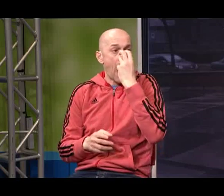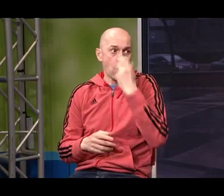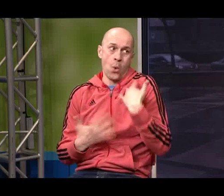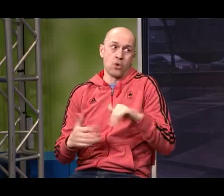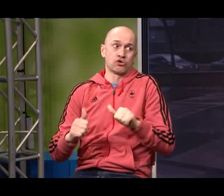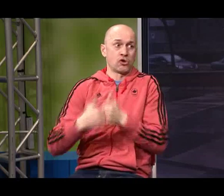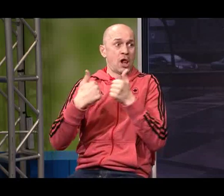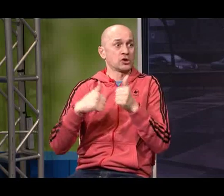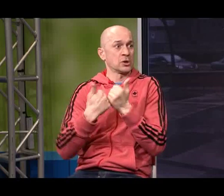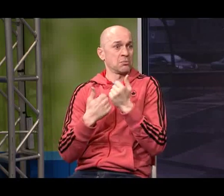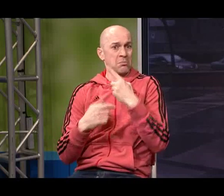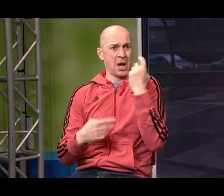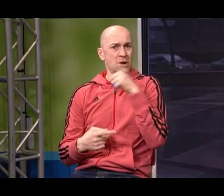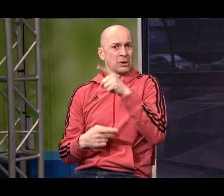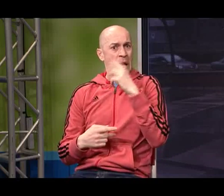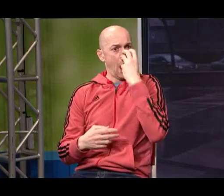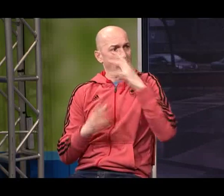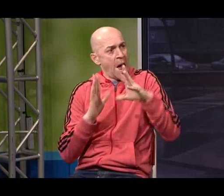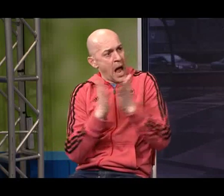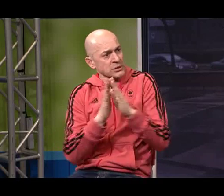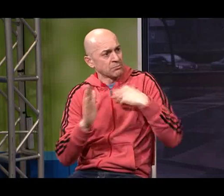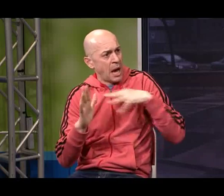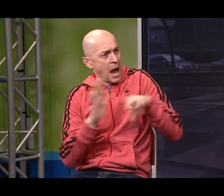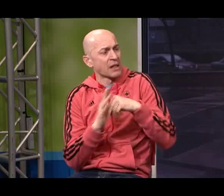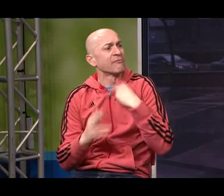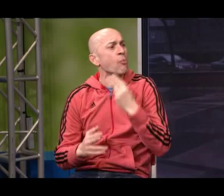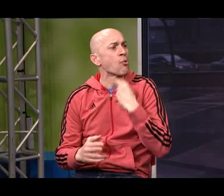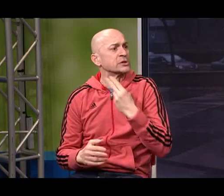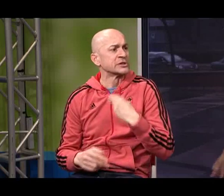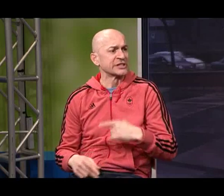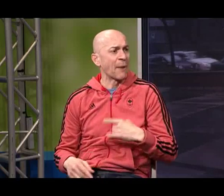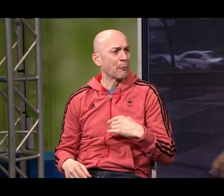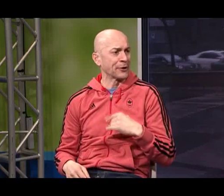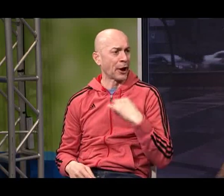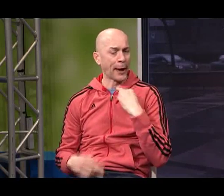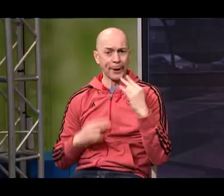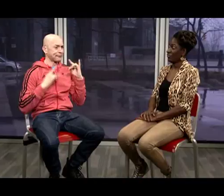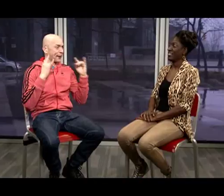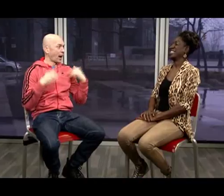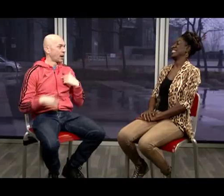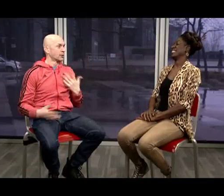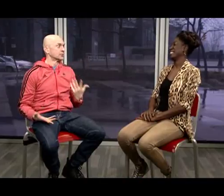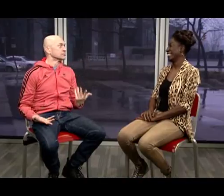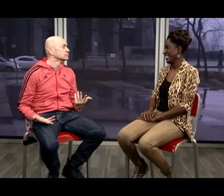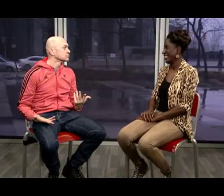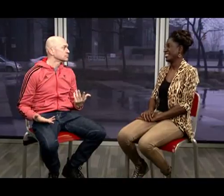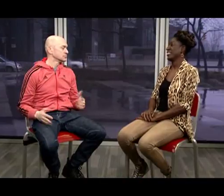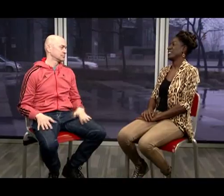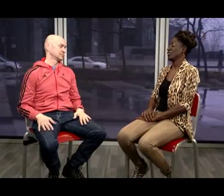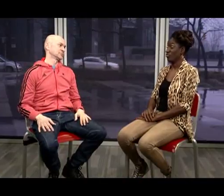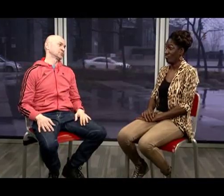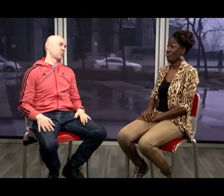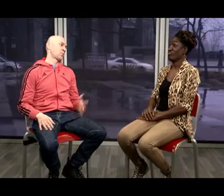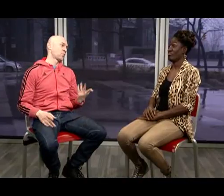It's the same thing with clown work There are lots of challenges in there Because with clown work, you know, I'm asked to incorporate voice